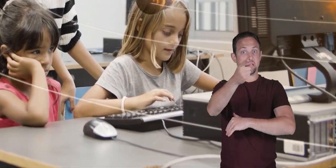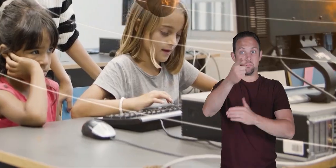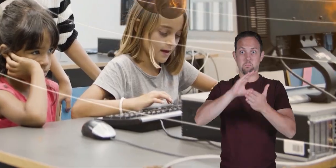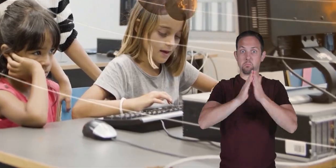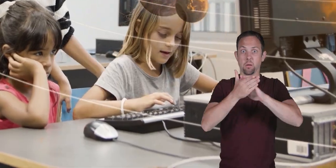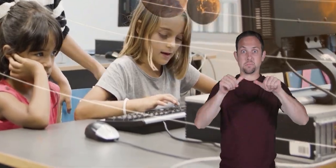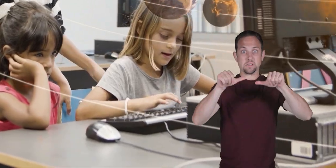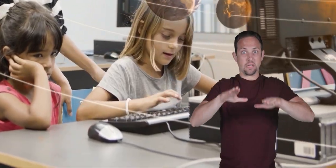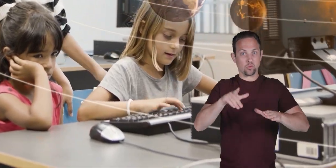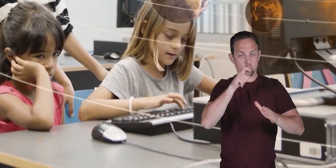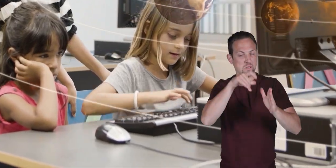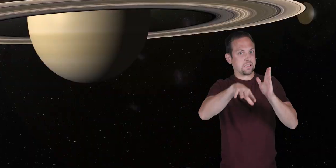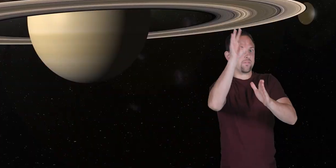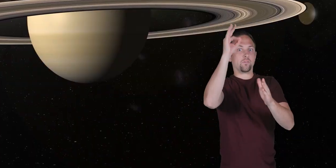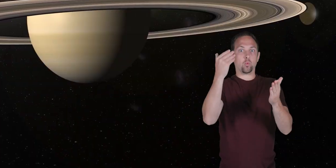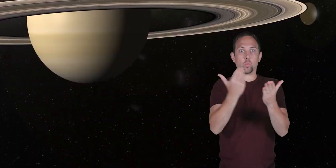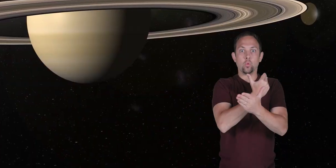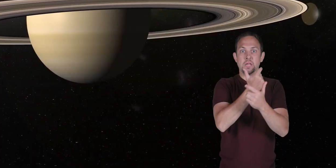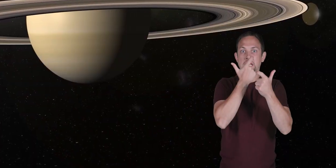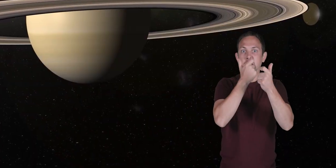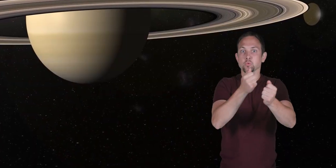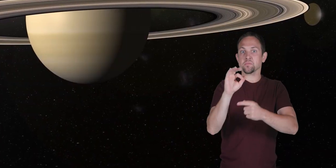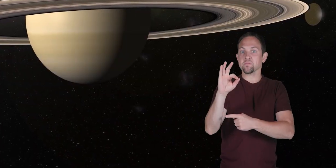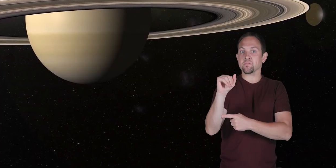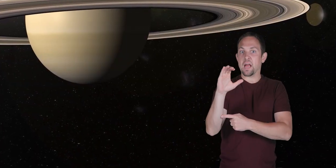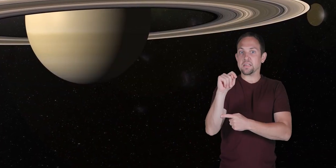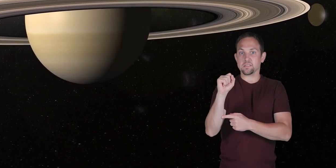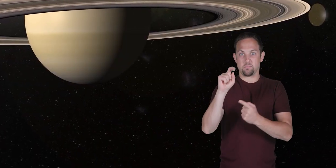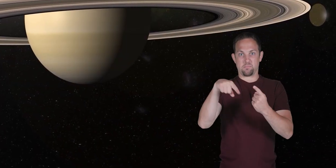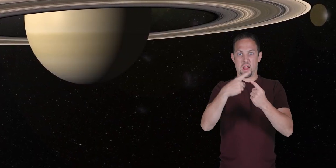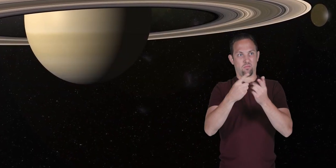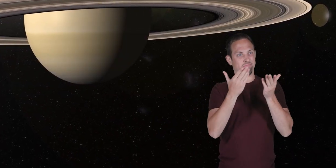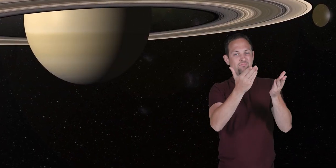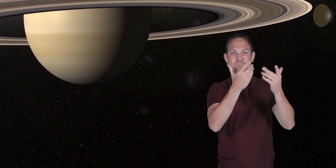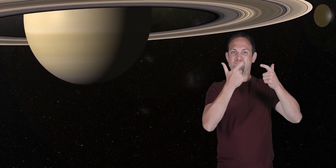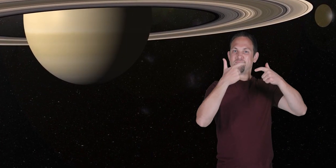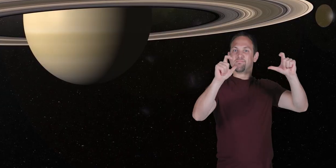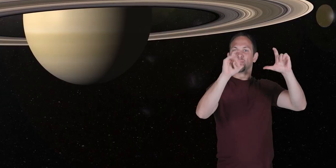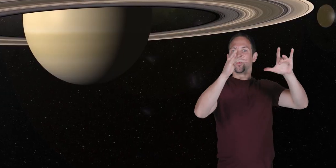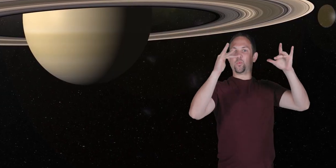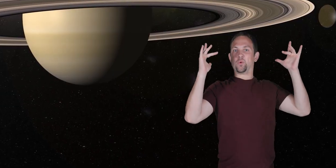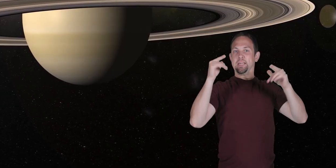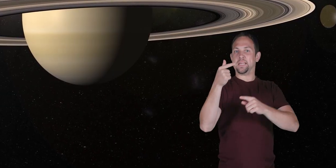discovers new and interesting facts about this glorious gas giant